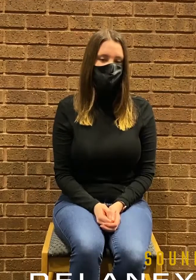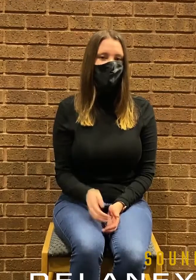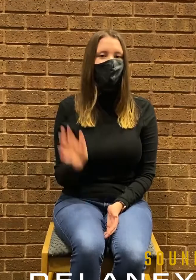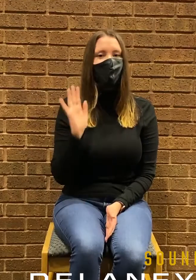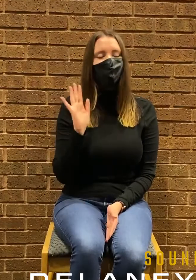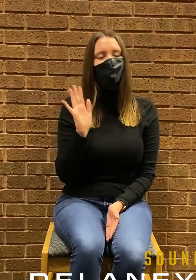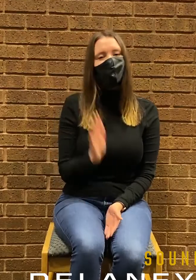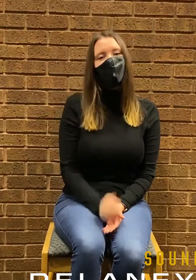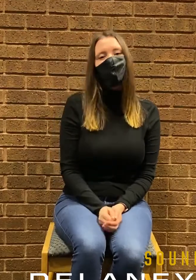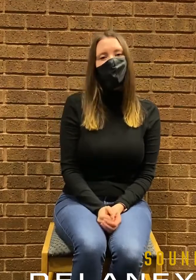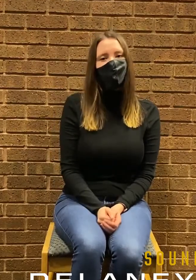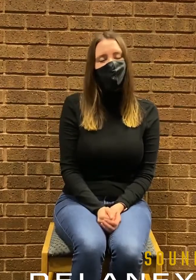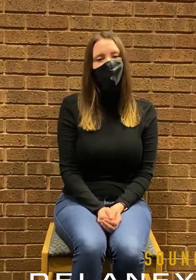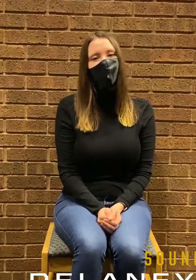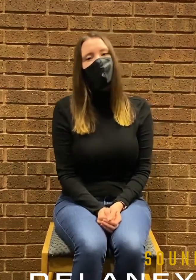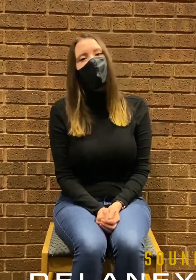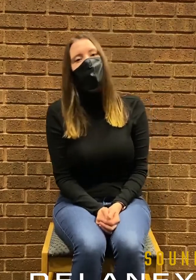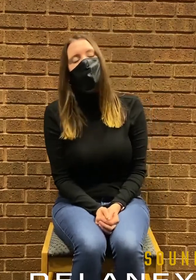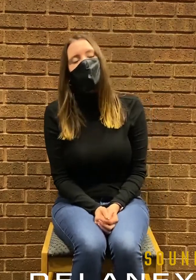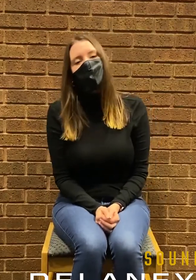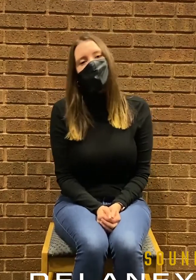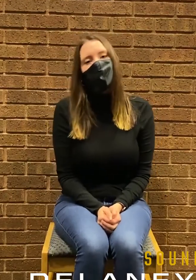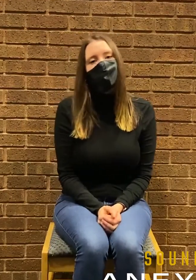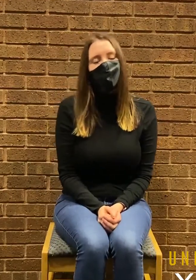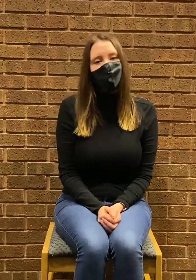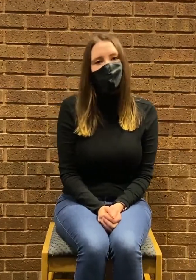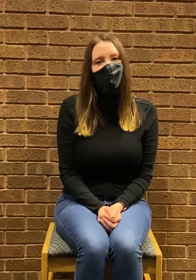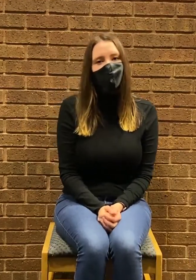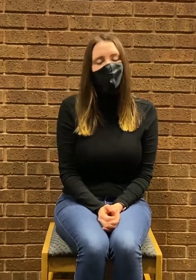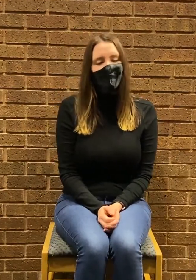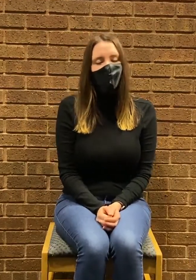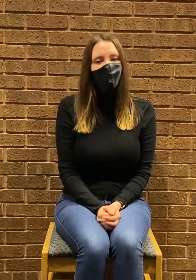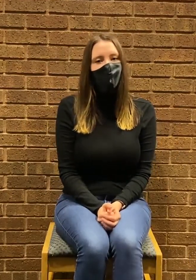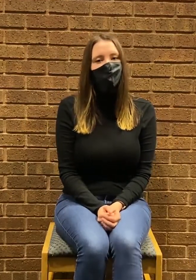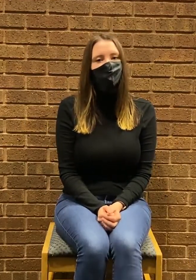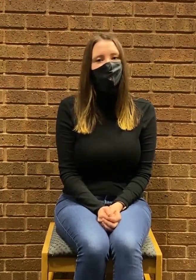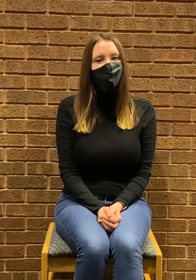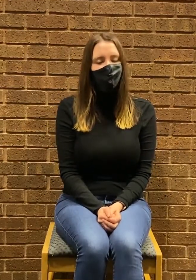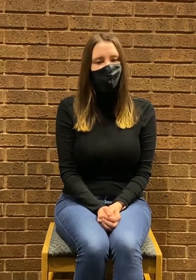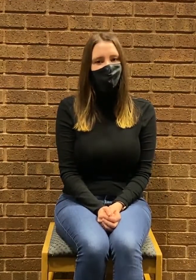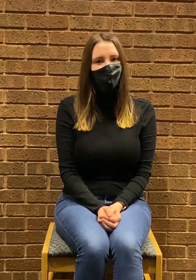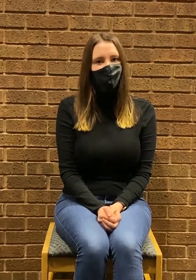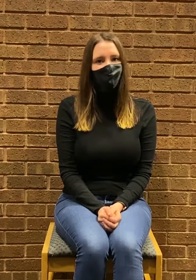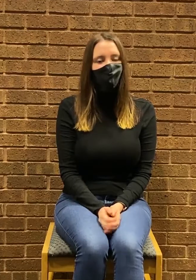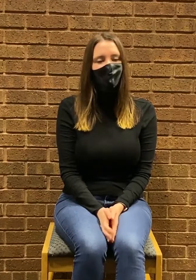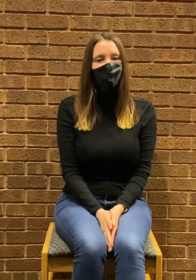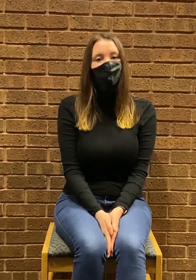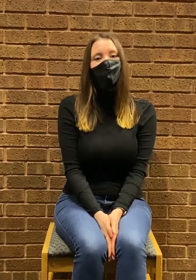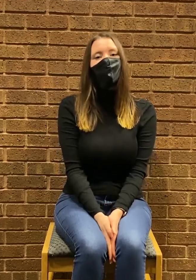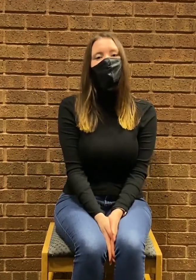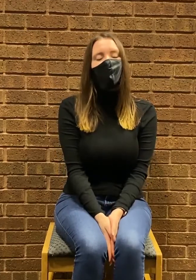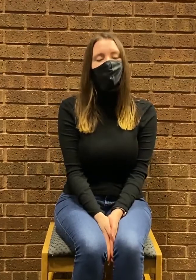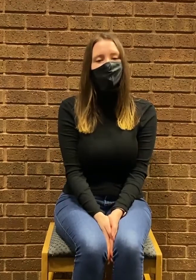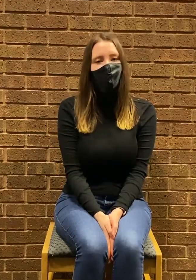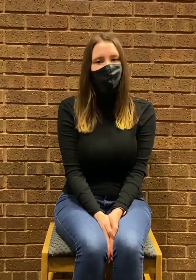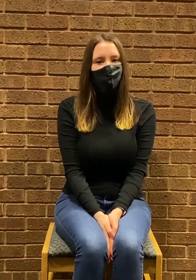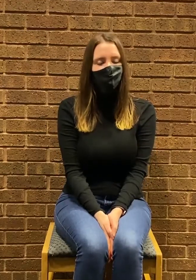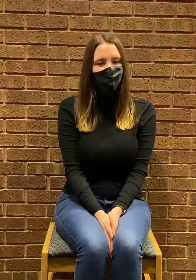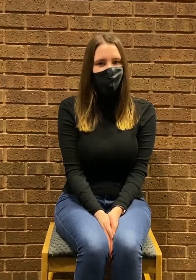Hi everyone, I'm Delaney Shea. I'm the sound designer for In the Blood and I'm a senior here at Purdue with my major as sound for the performing